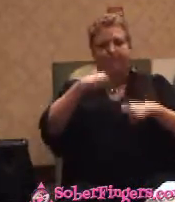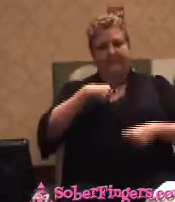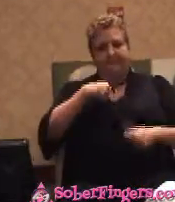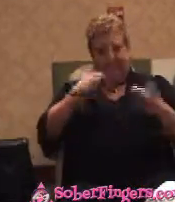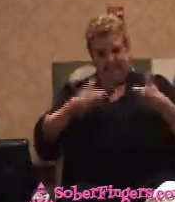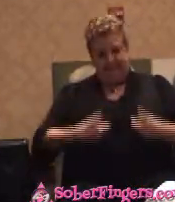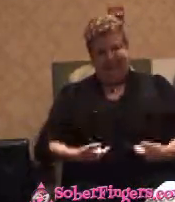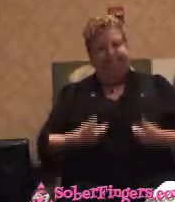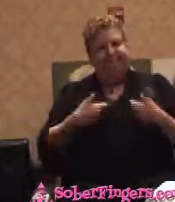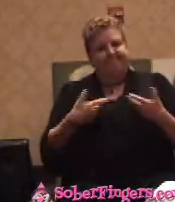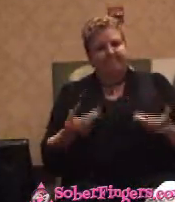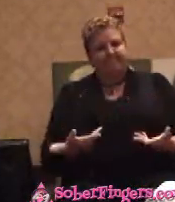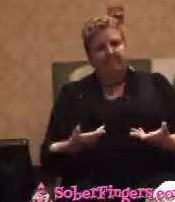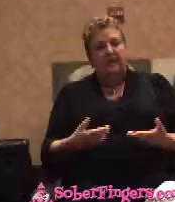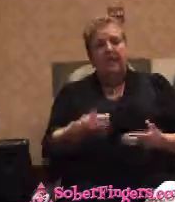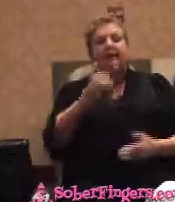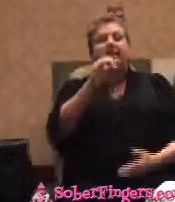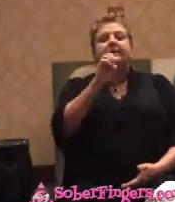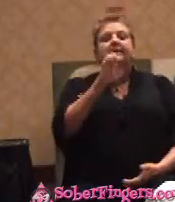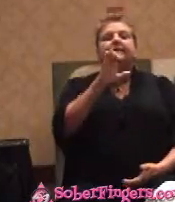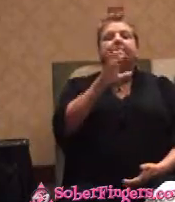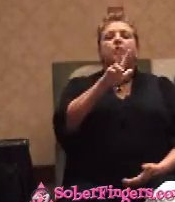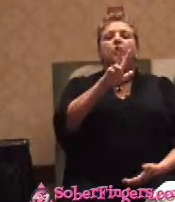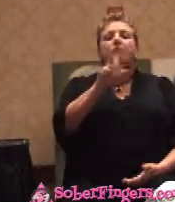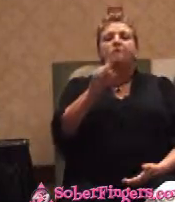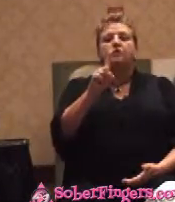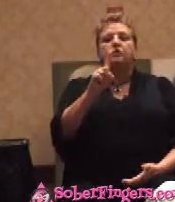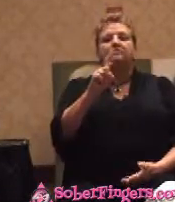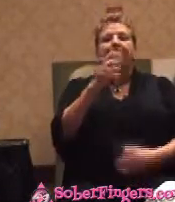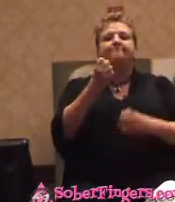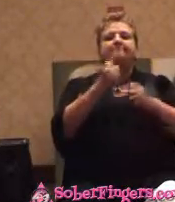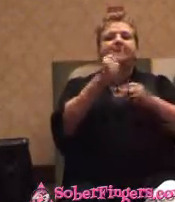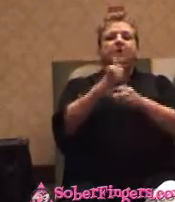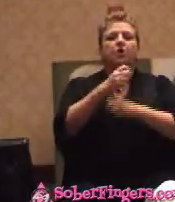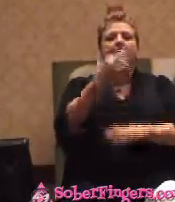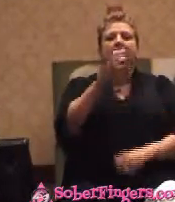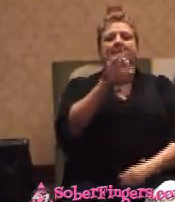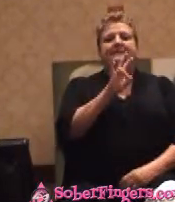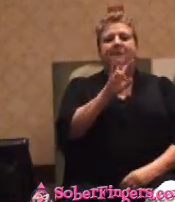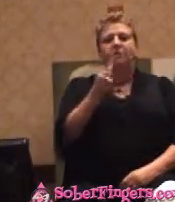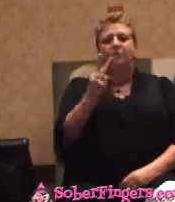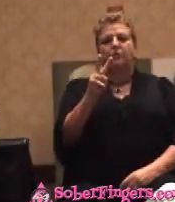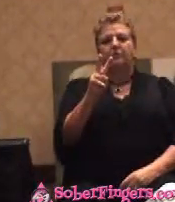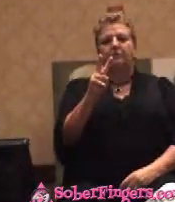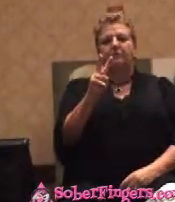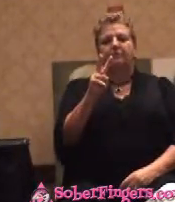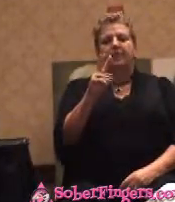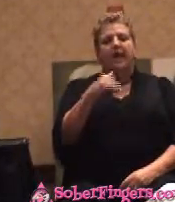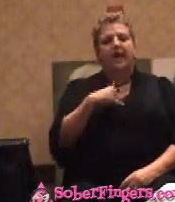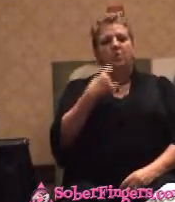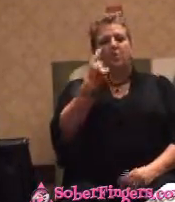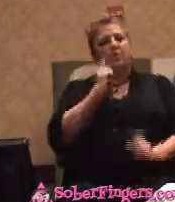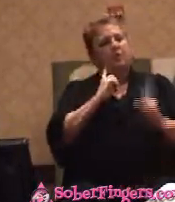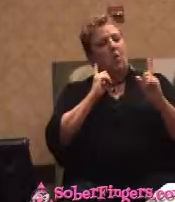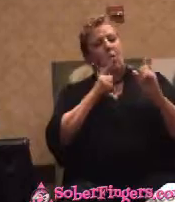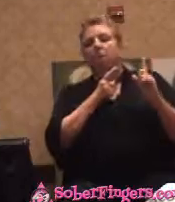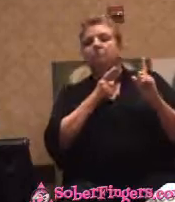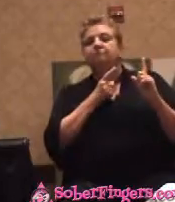Good December 31st of 1972, I had only one objective. I needed to